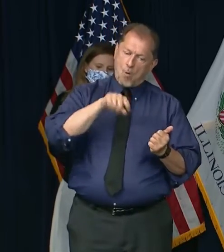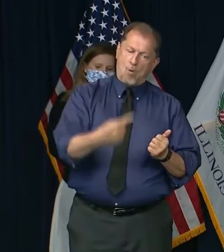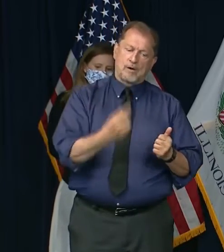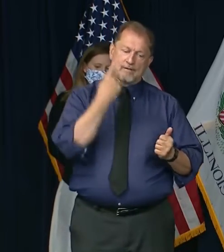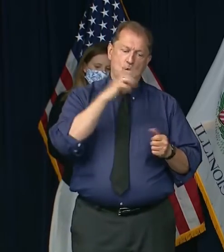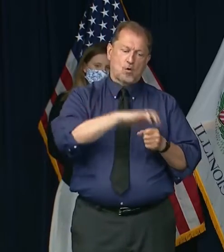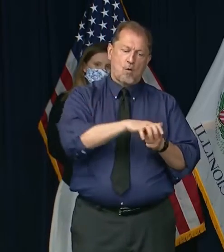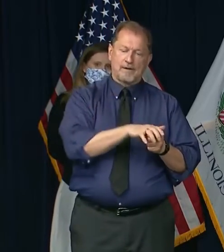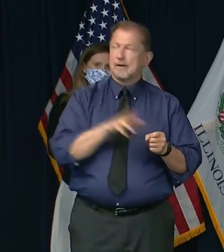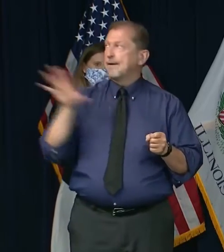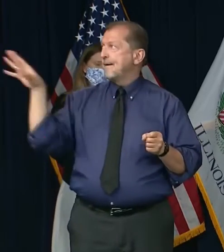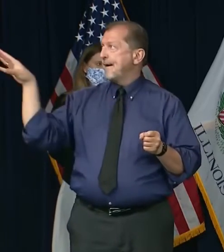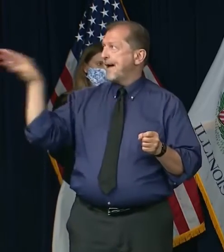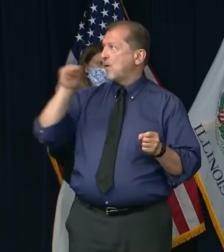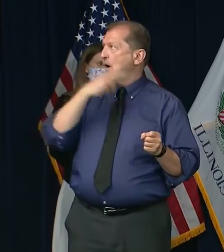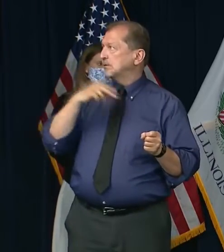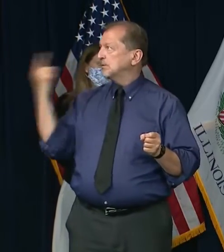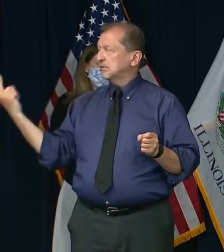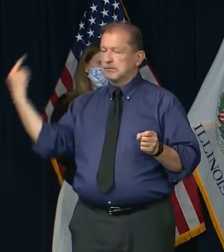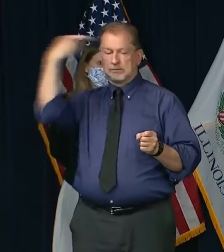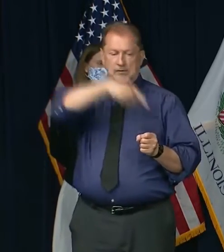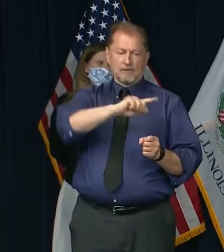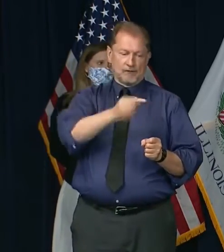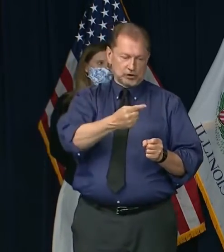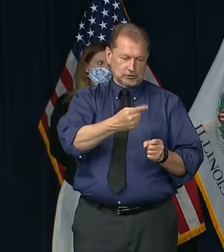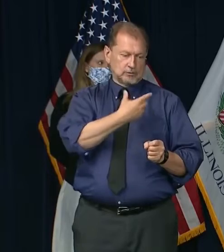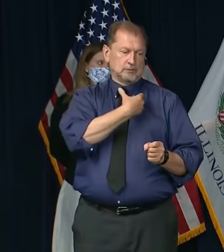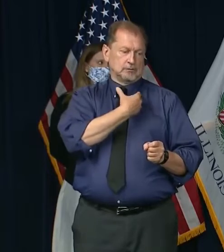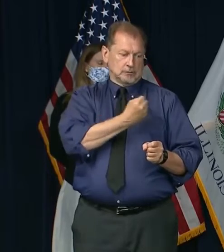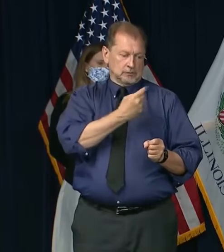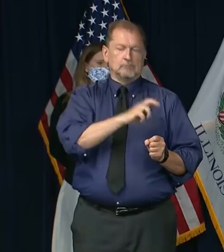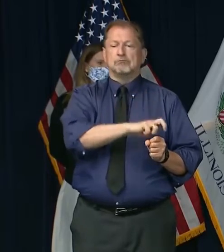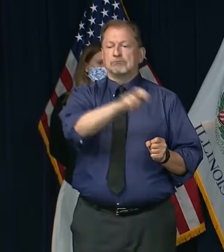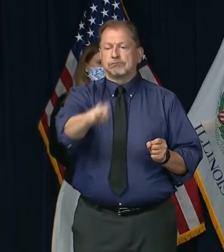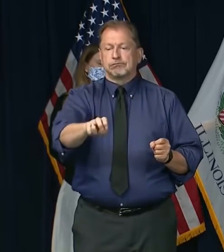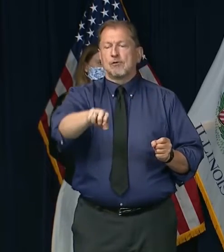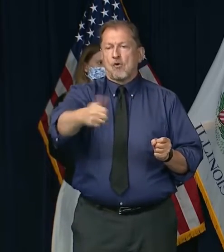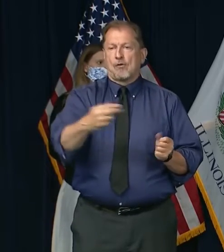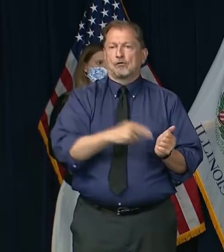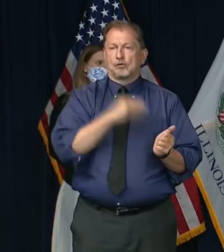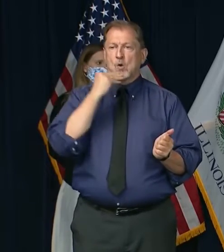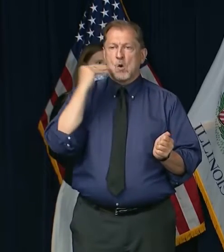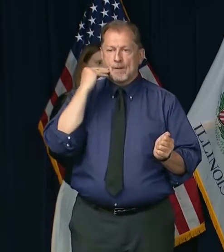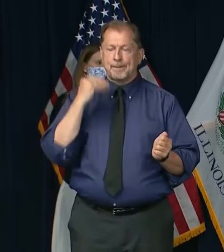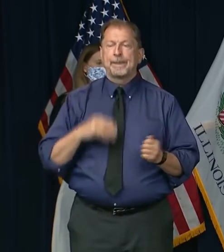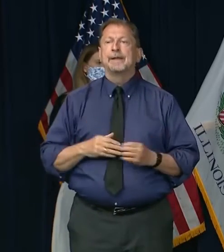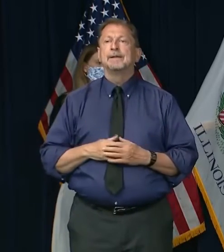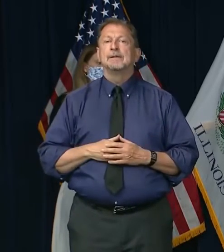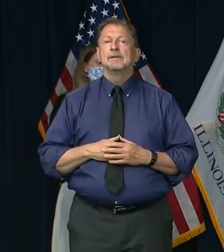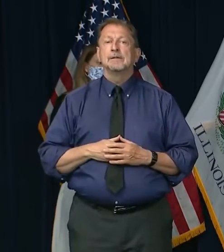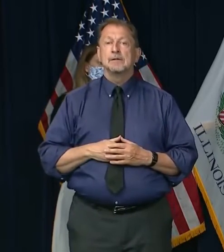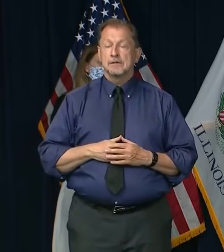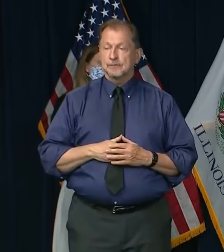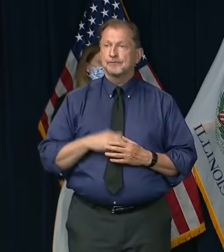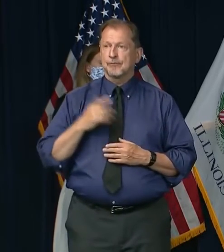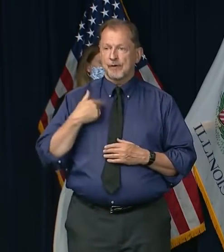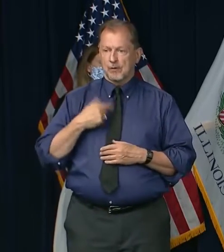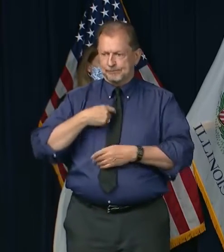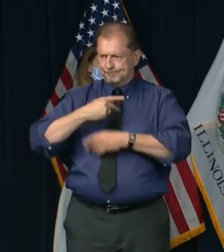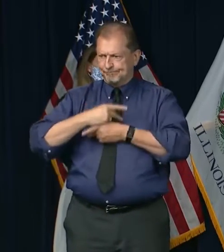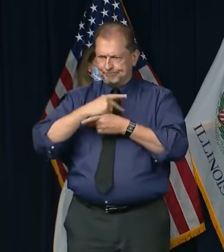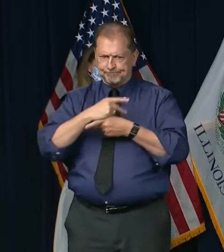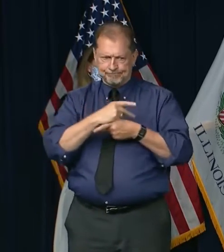hospital or, you know, if they still are exhibiting symptoms or something, but they're on recovery. You know, we're trying